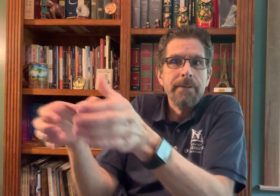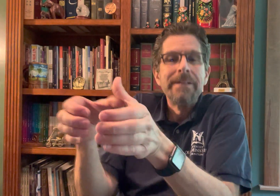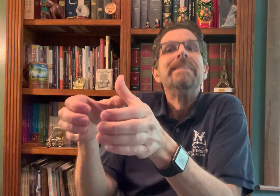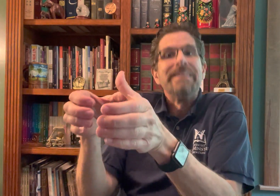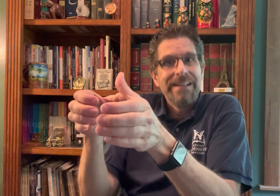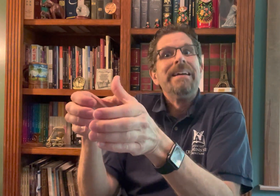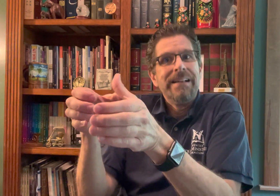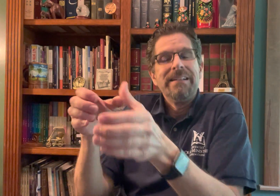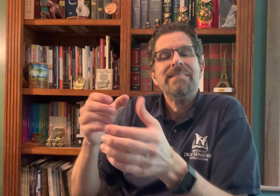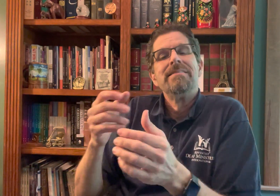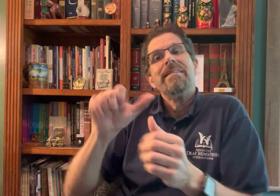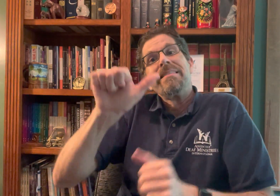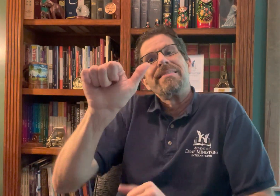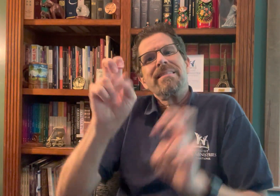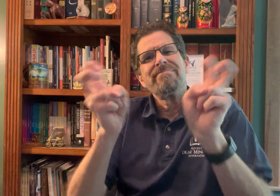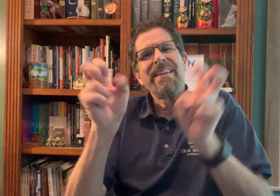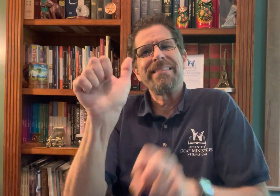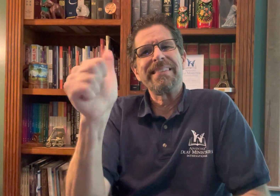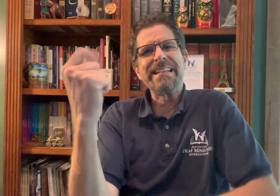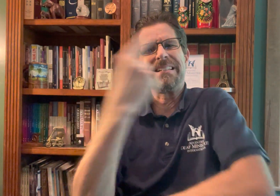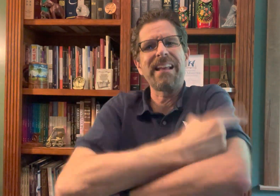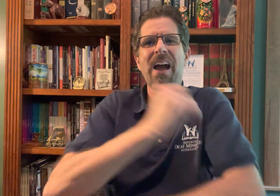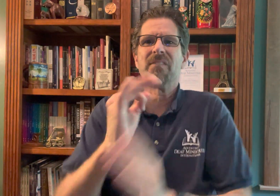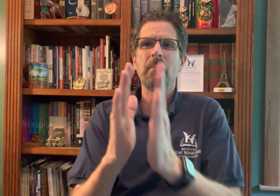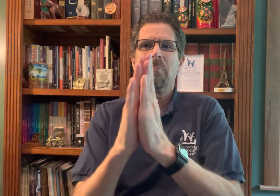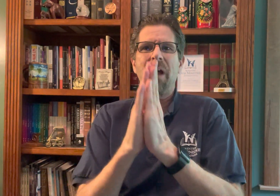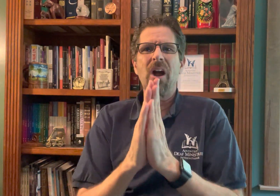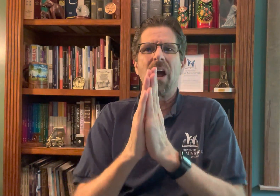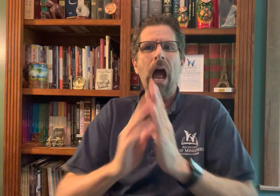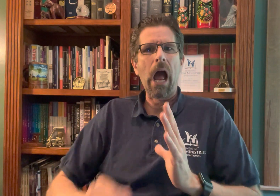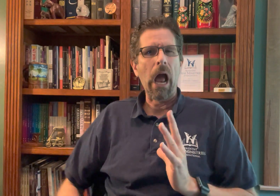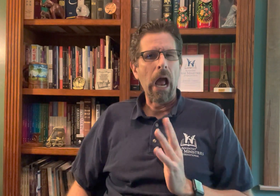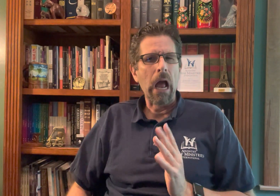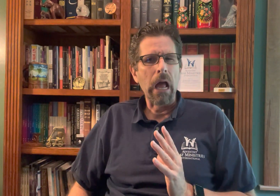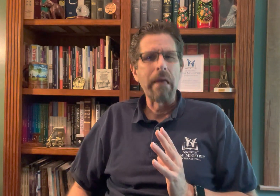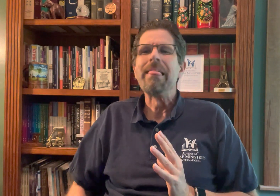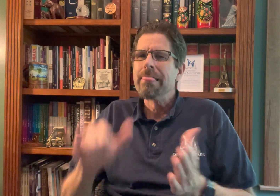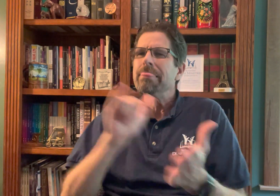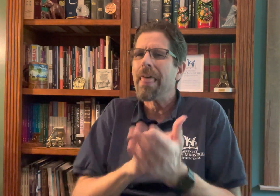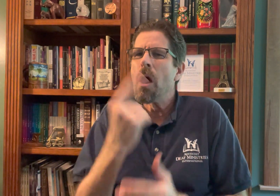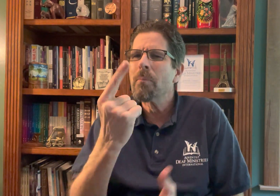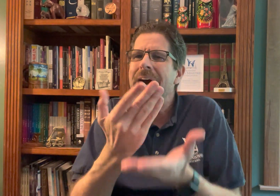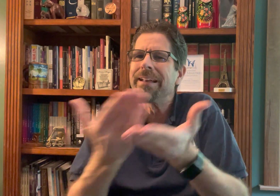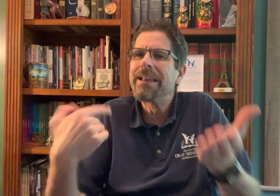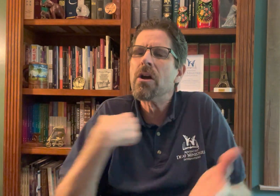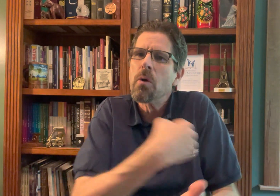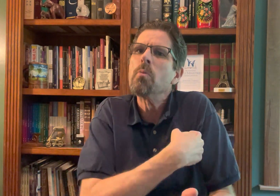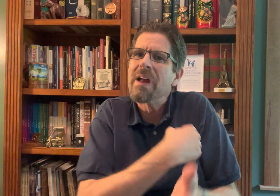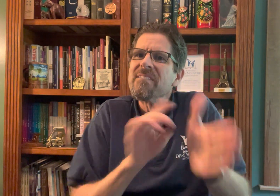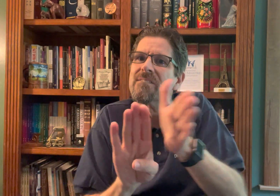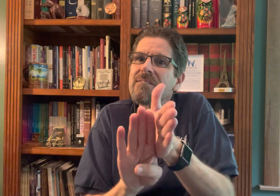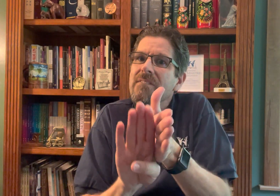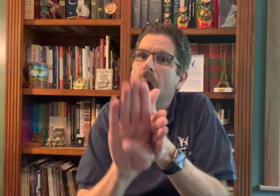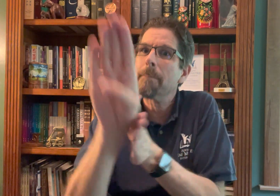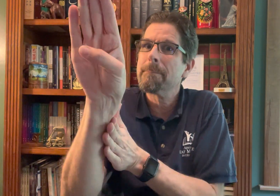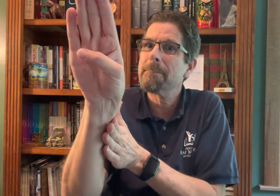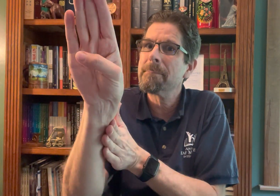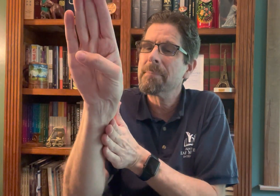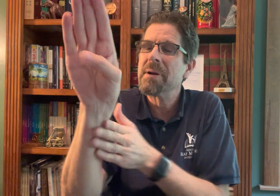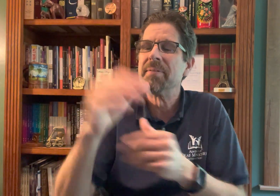This can be done whether they meet in a group and someone is able to lead them in a Sabbath school with sign